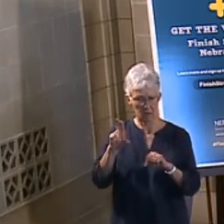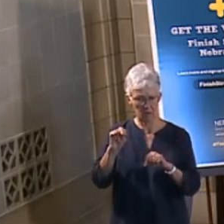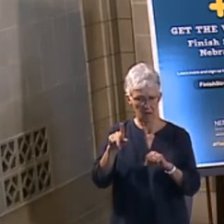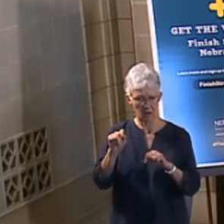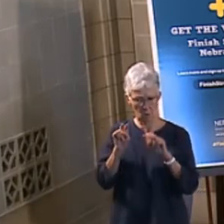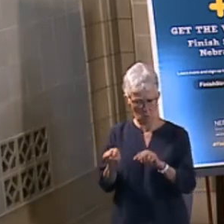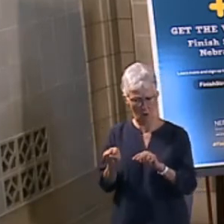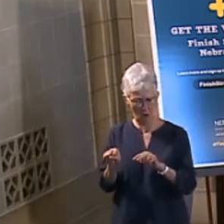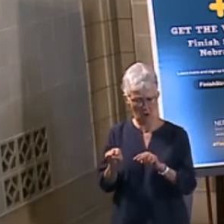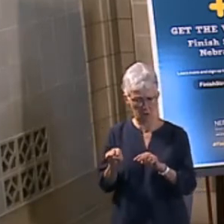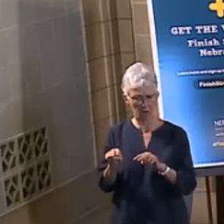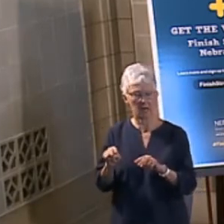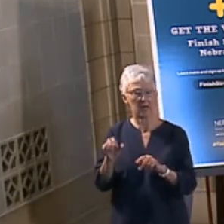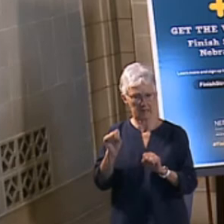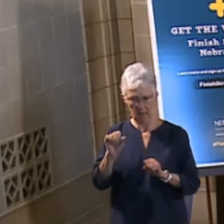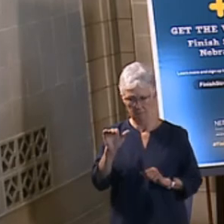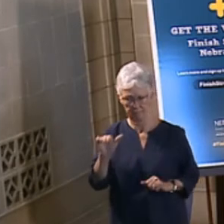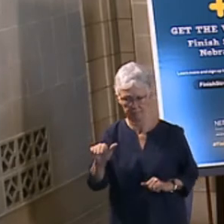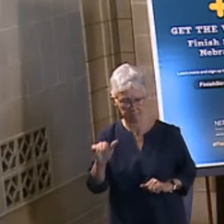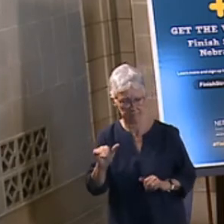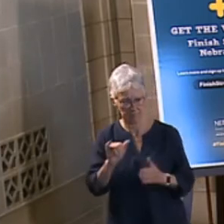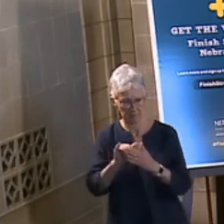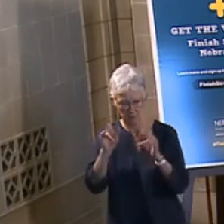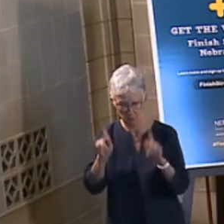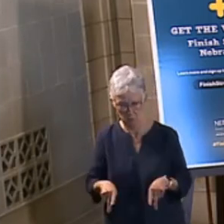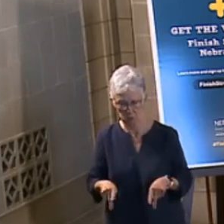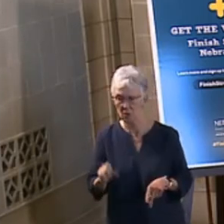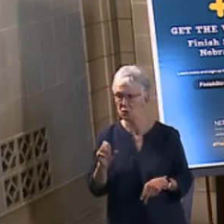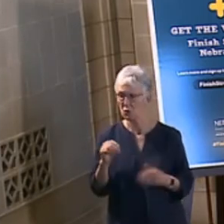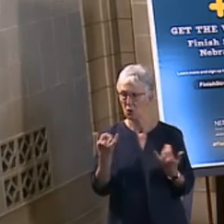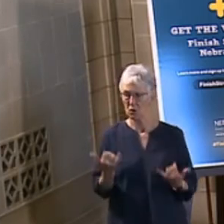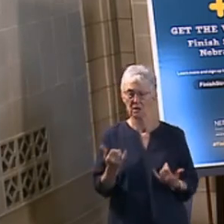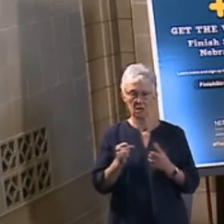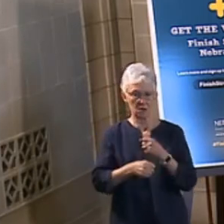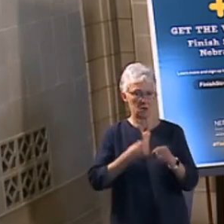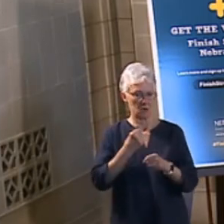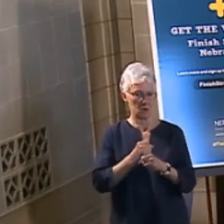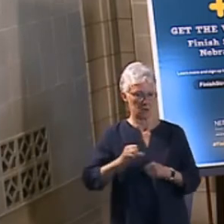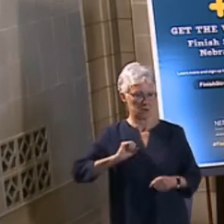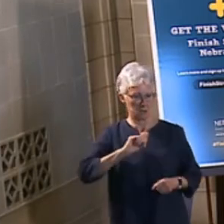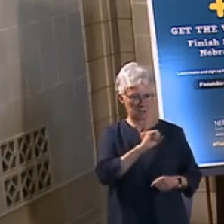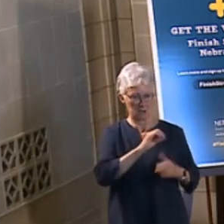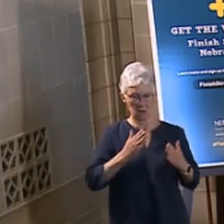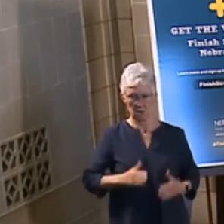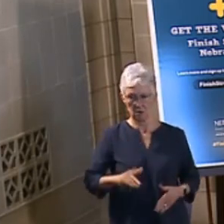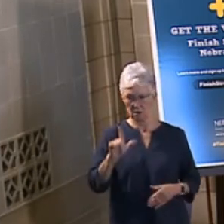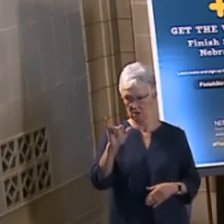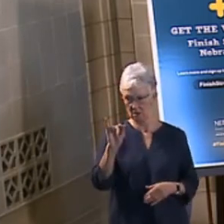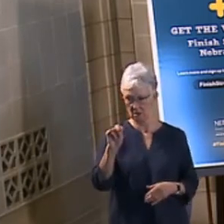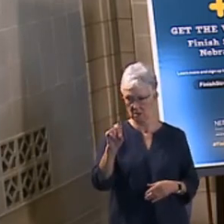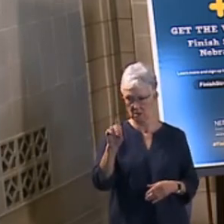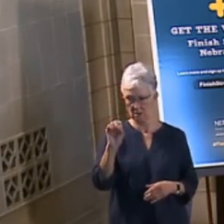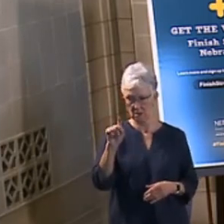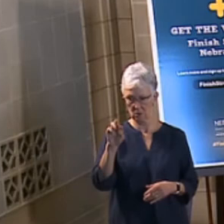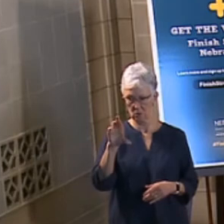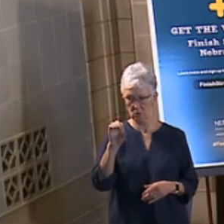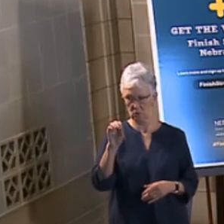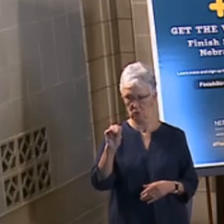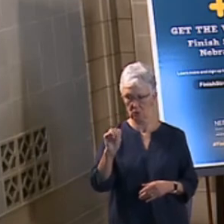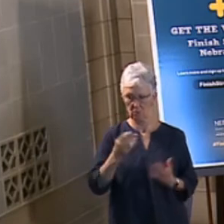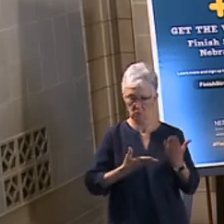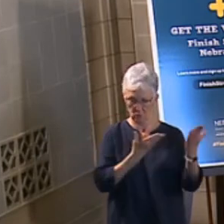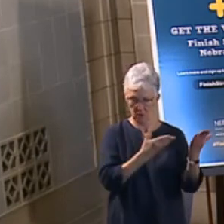Senator Lindstrom, who works in the investment advisory industry, brought a bill that would expand the work we did last year to protect